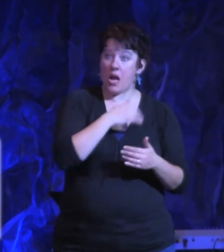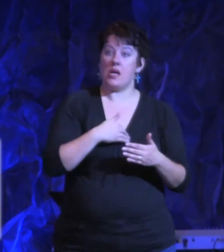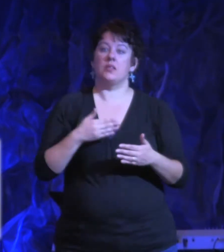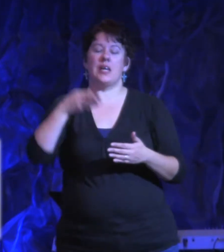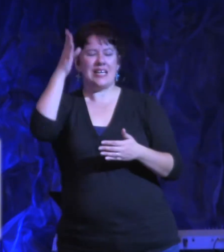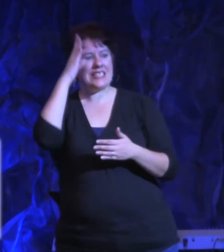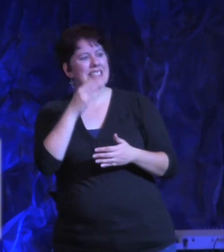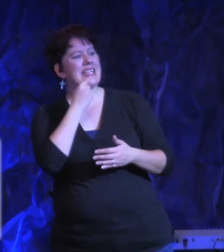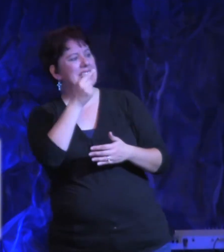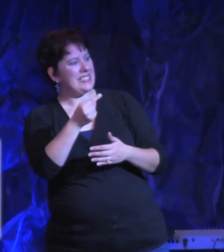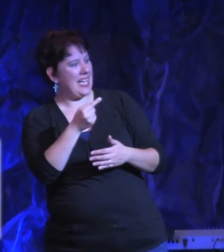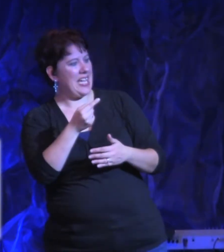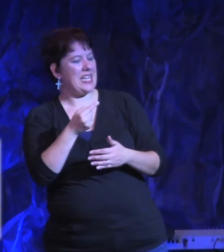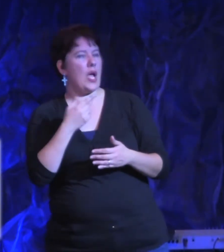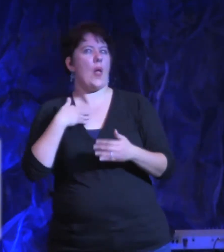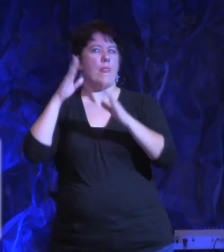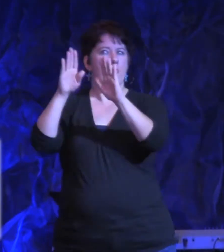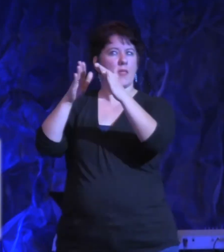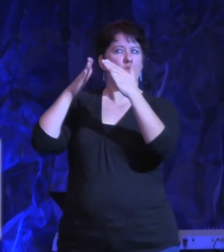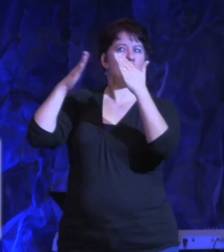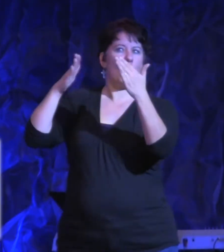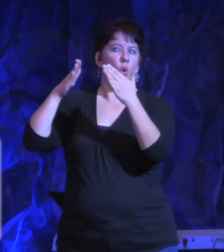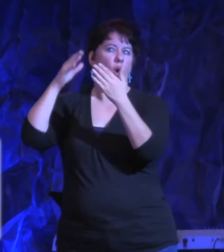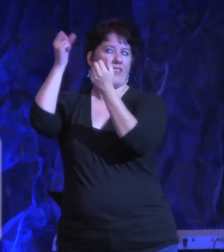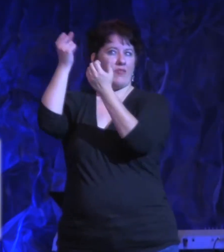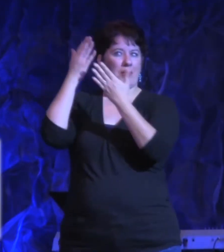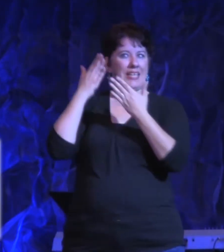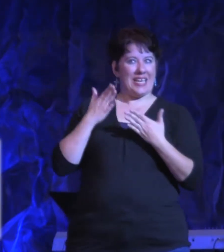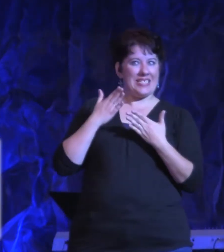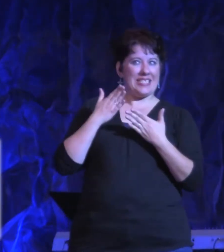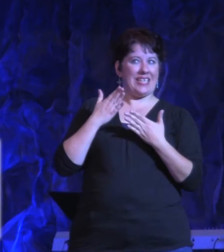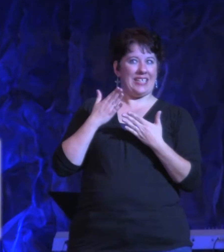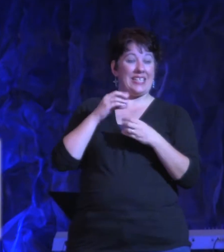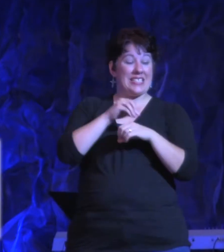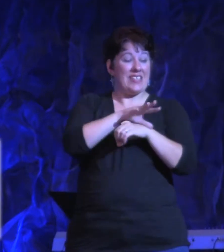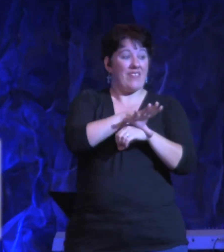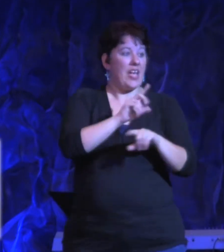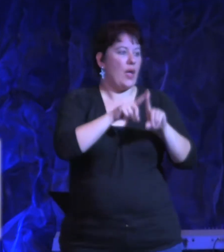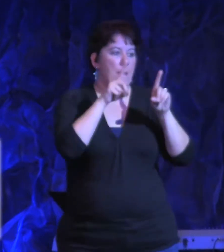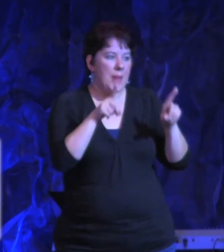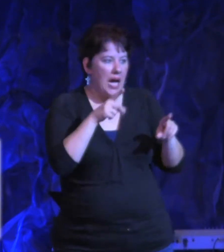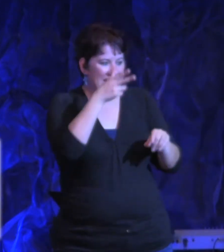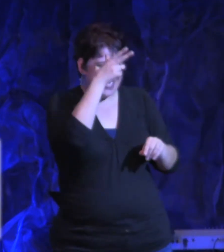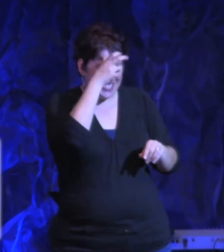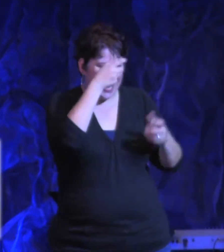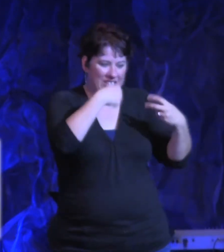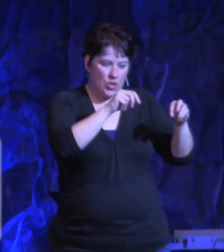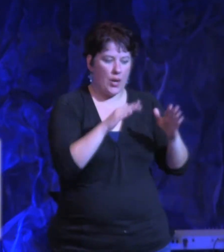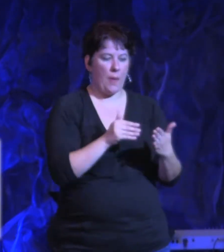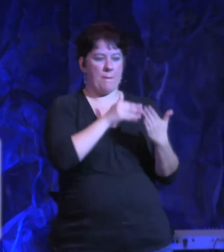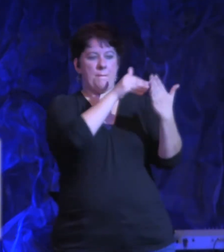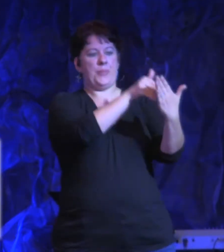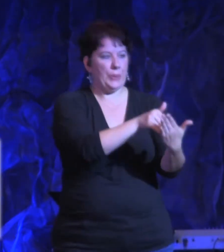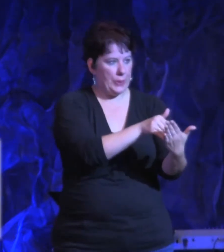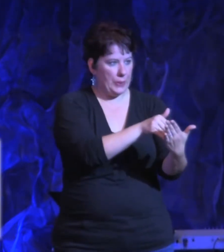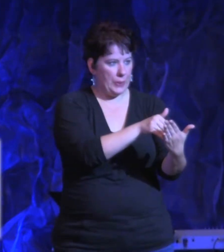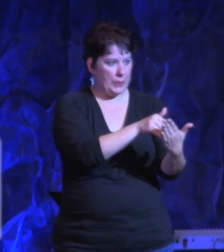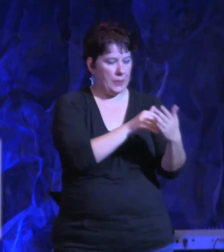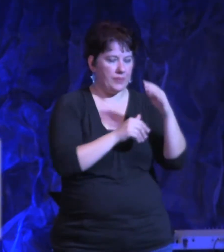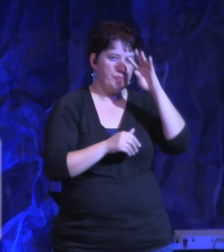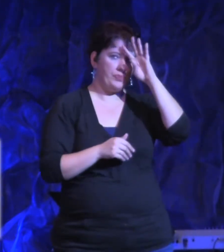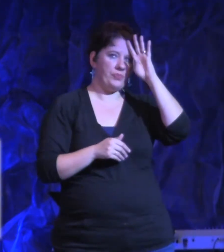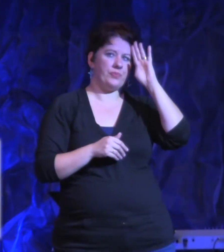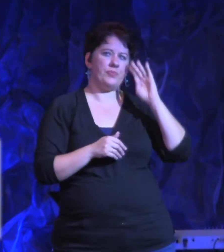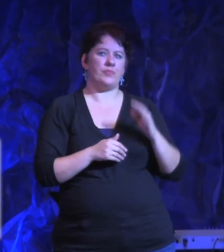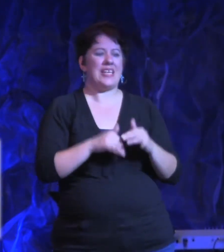that we have an adversary. And so Paul says, stand firm against him and strong in the faith. And so the lesson